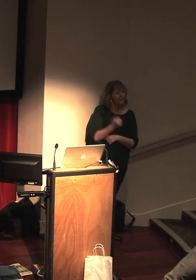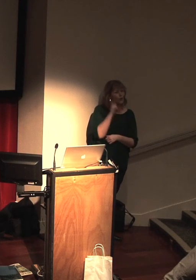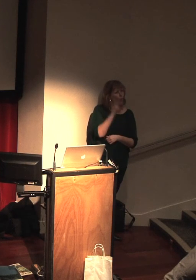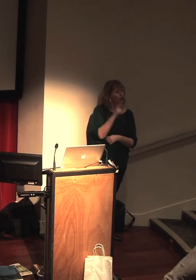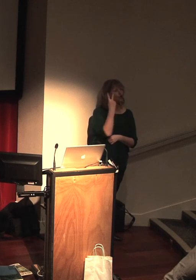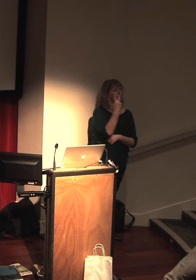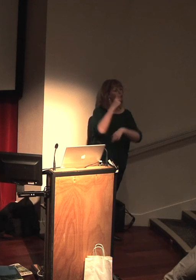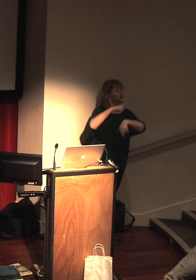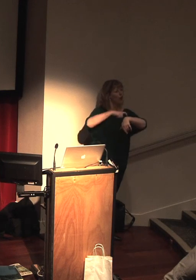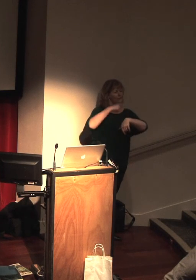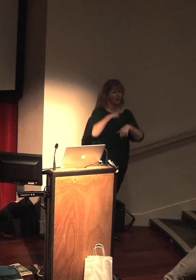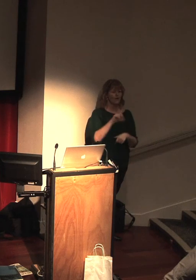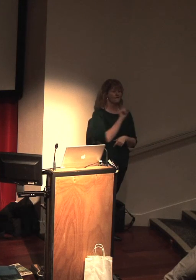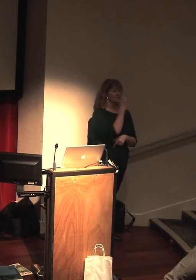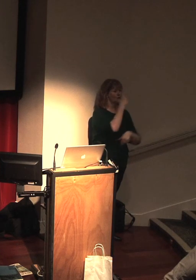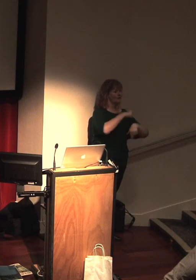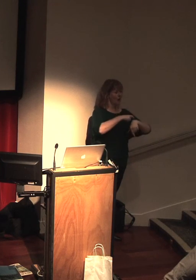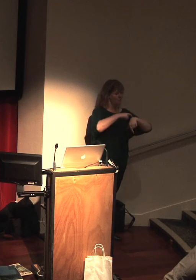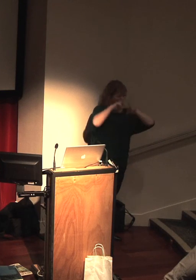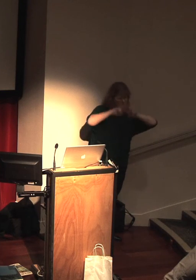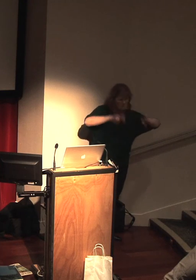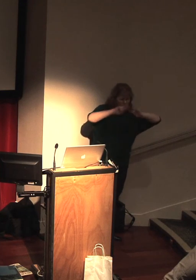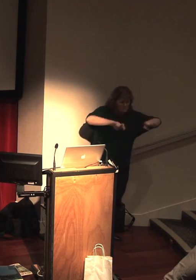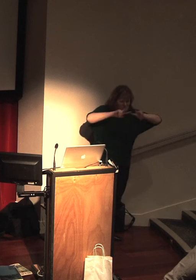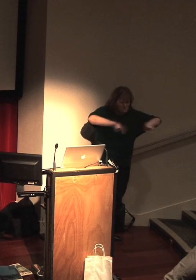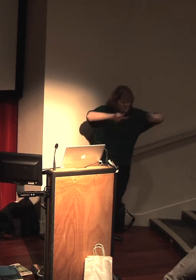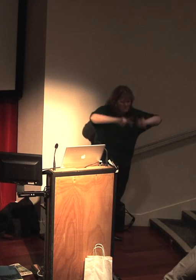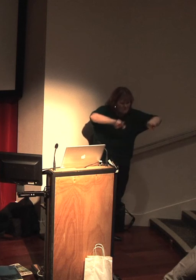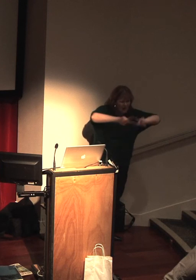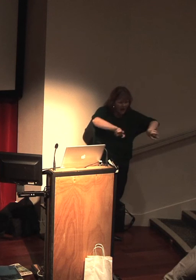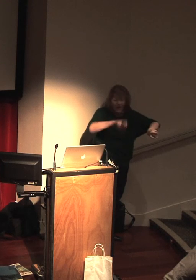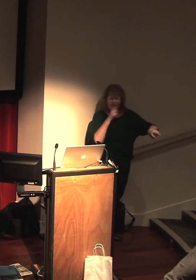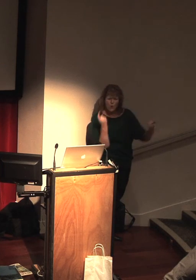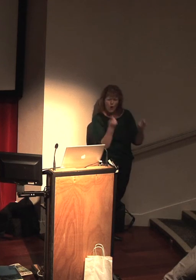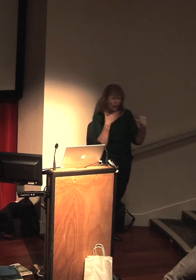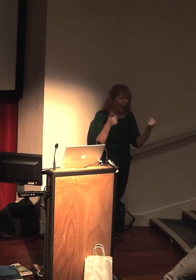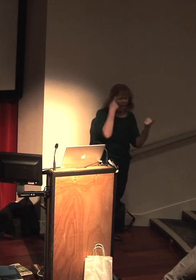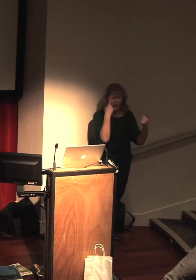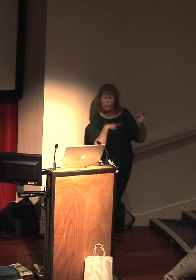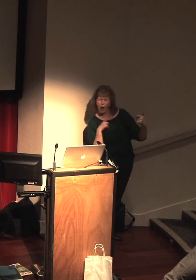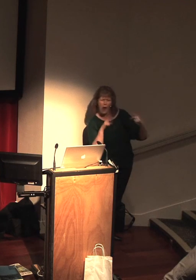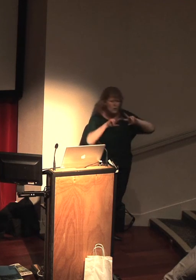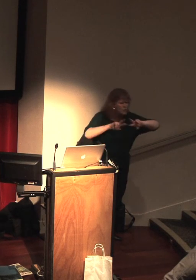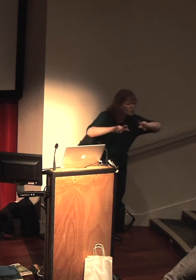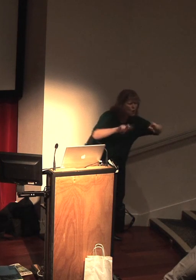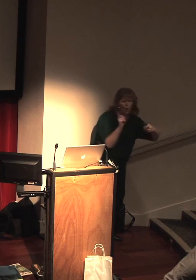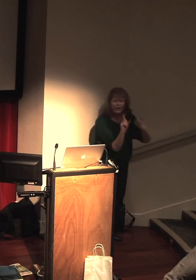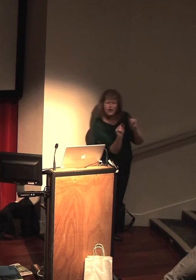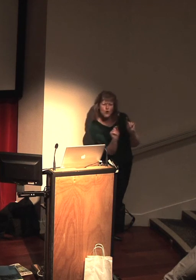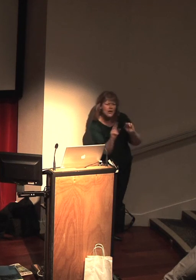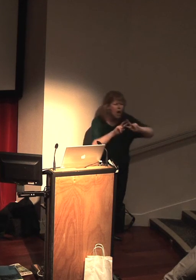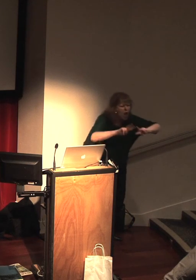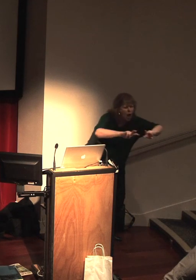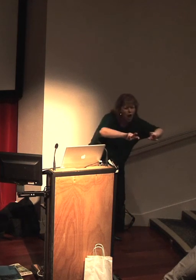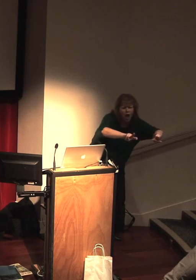film will be dissecting the film and looking at, especially if it's a film that's working really well or it's doing well either on television or at the box office.